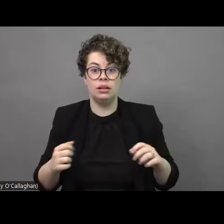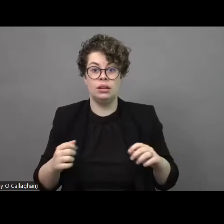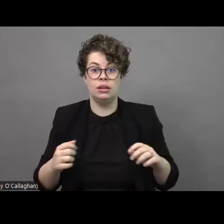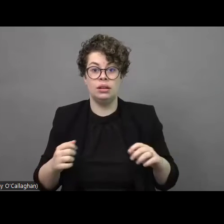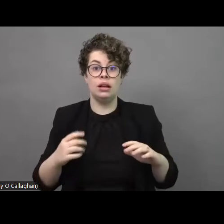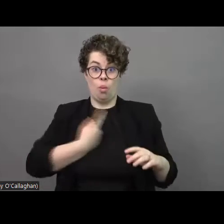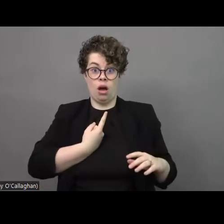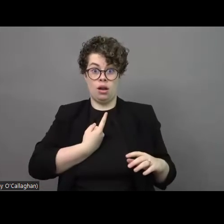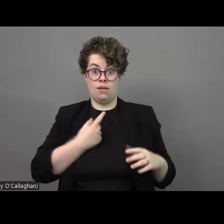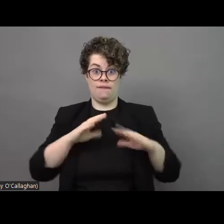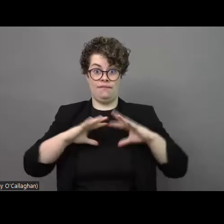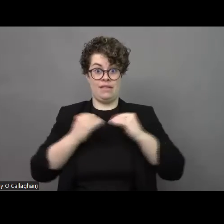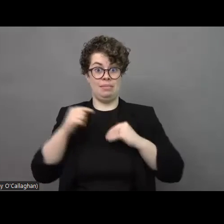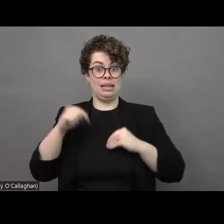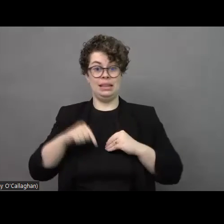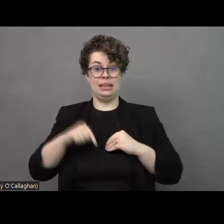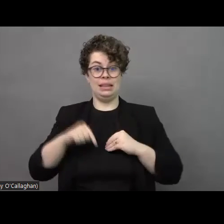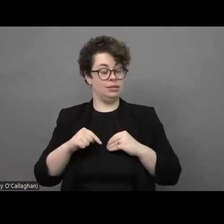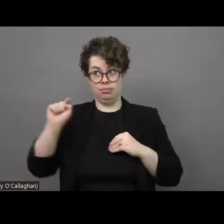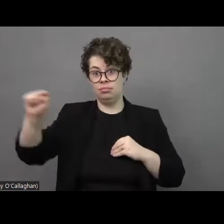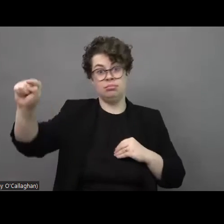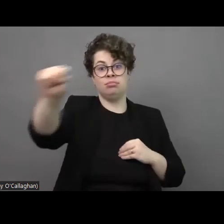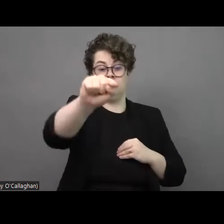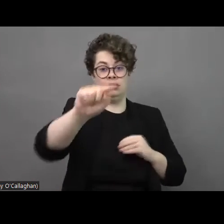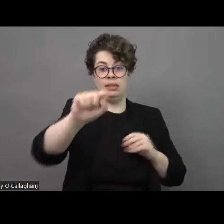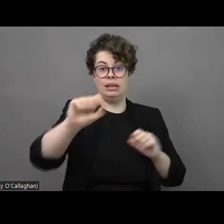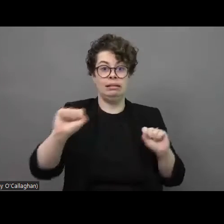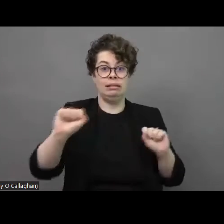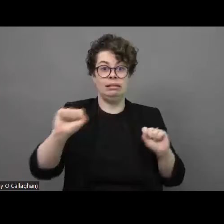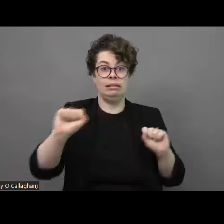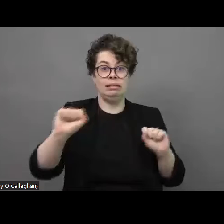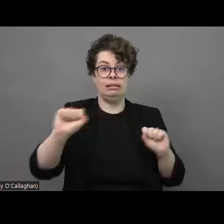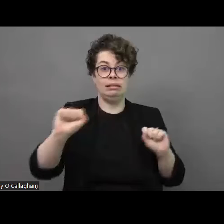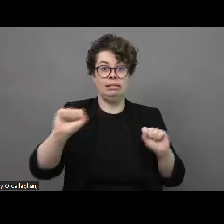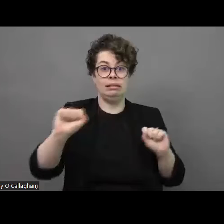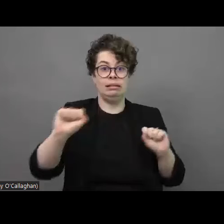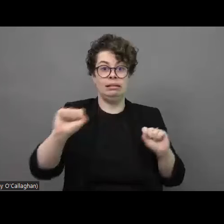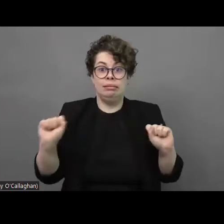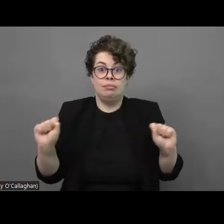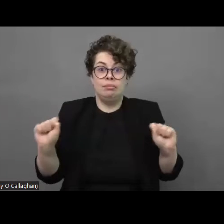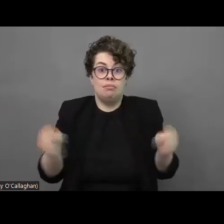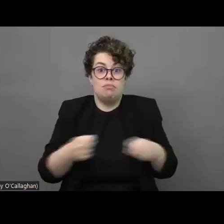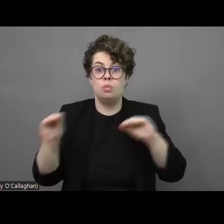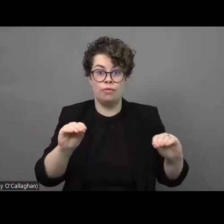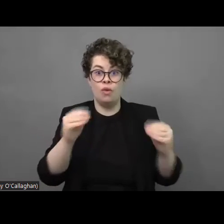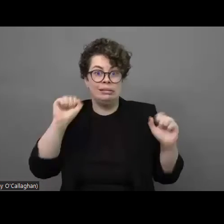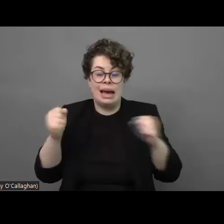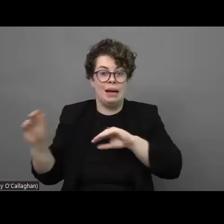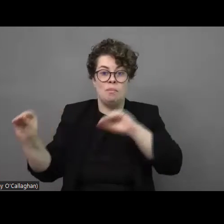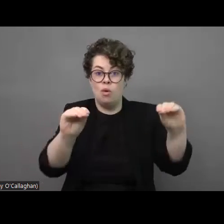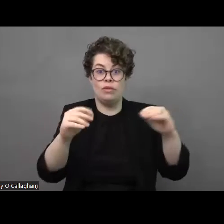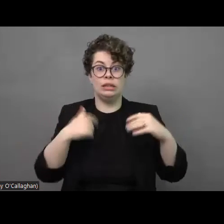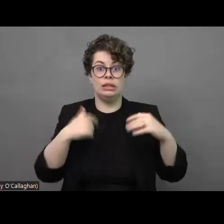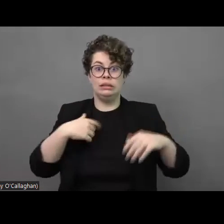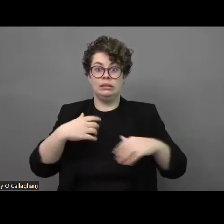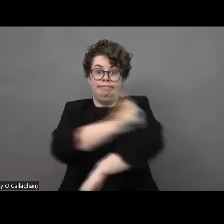we're not alone in this situation. We're not the only ones in this type of a situation. There are many of us in this